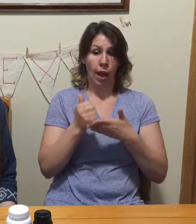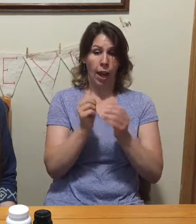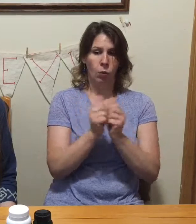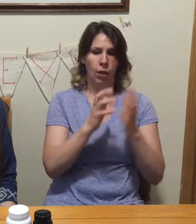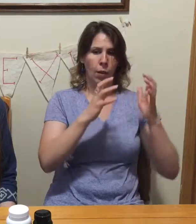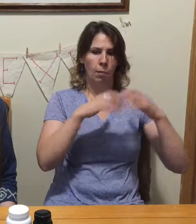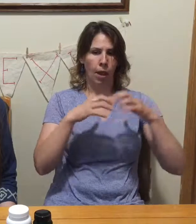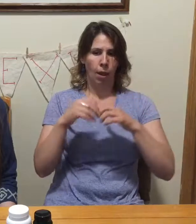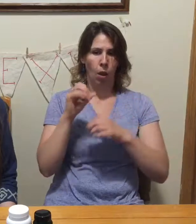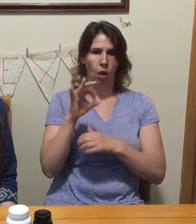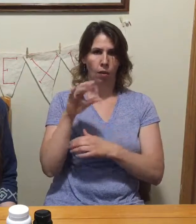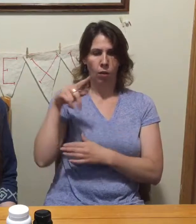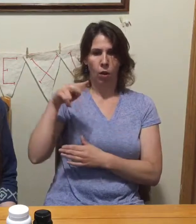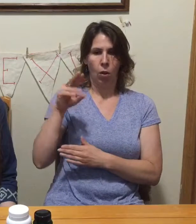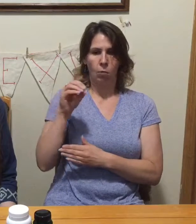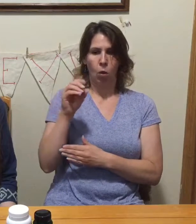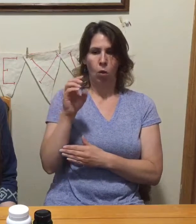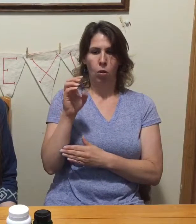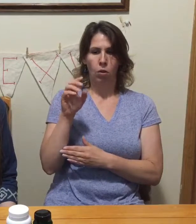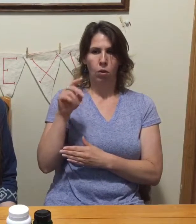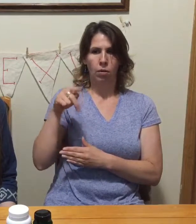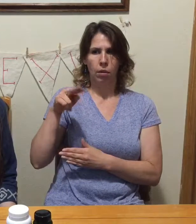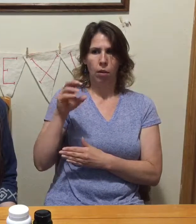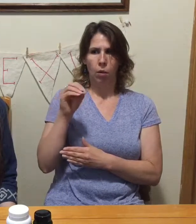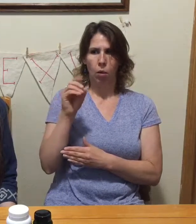and fibrous foods during digestion.